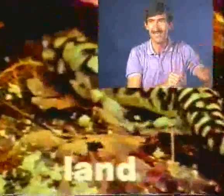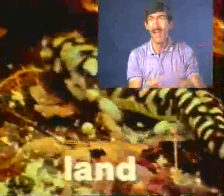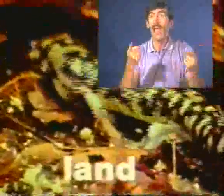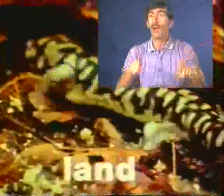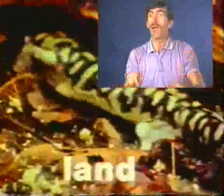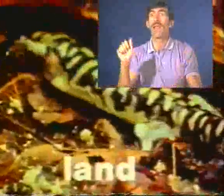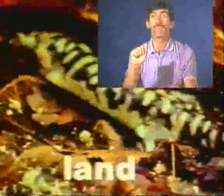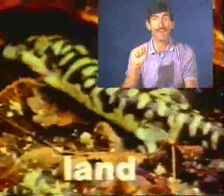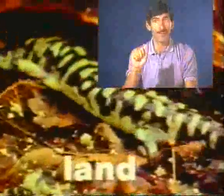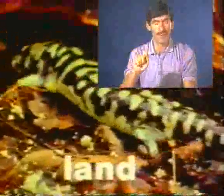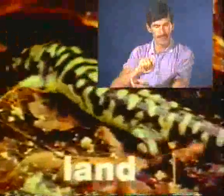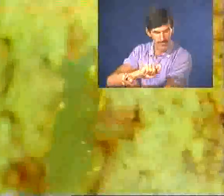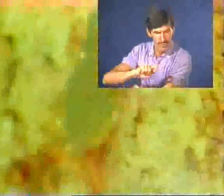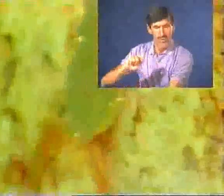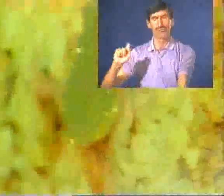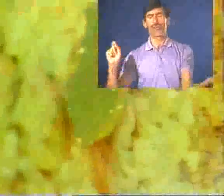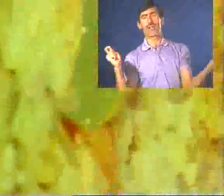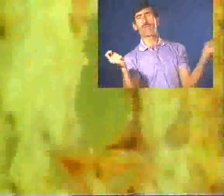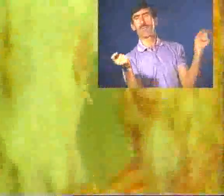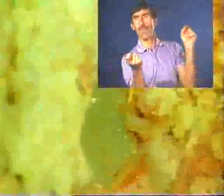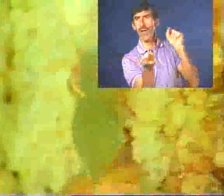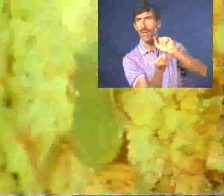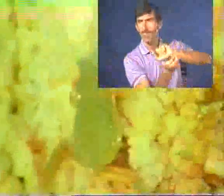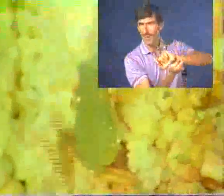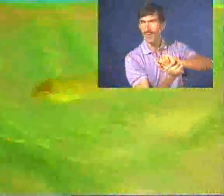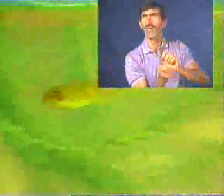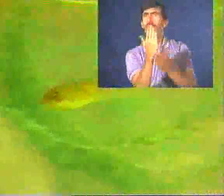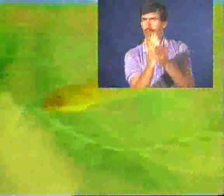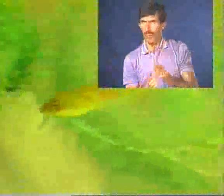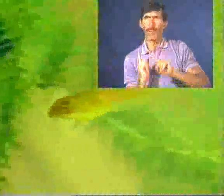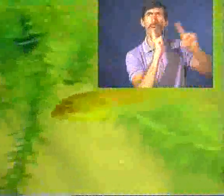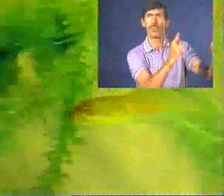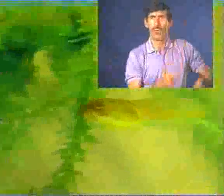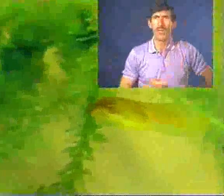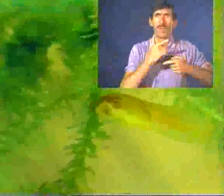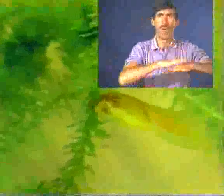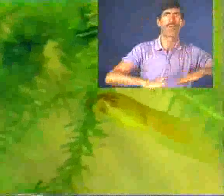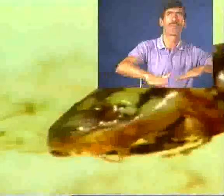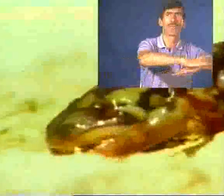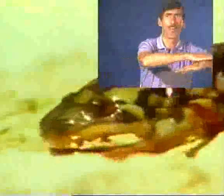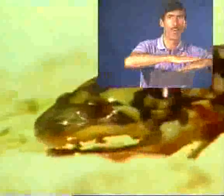And when amphibians change from the way they've been, some go to live upon the shore.